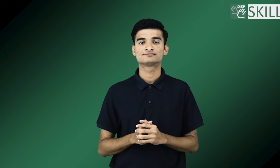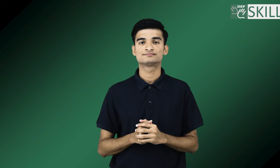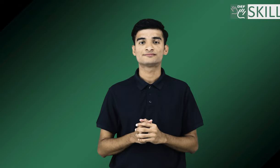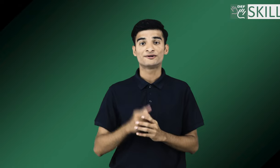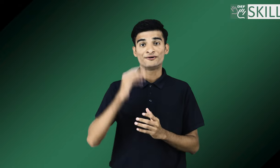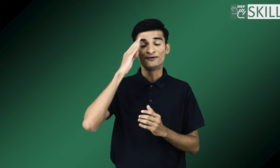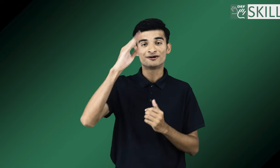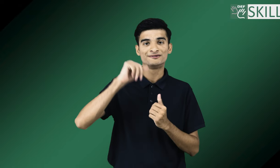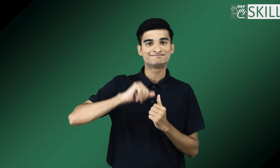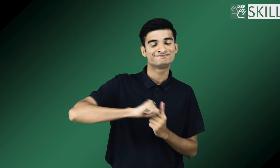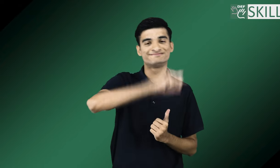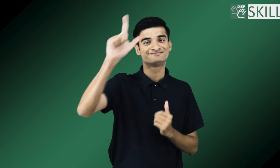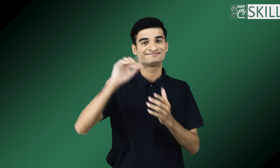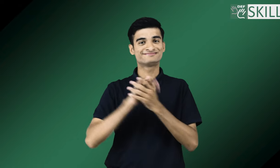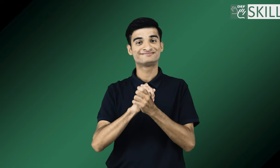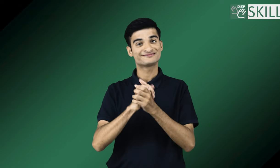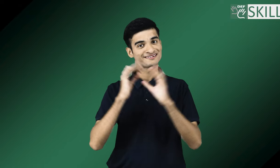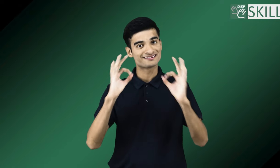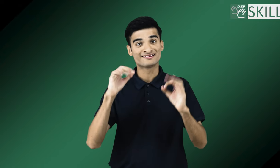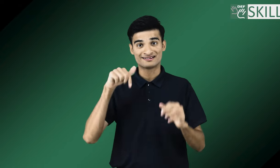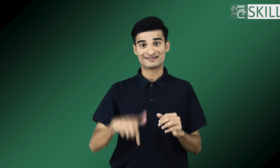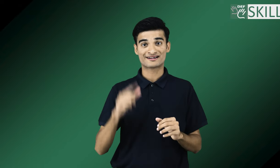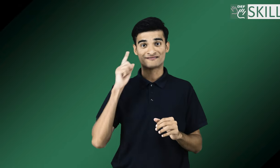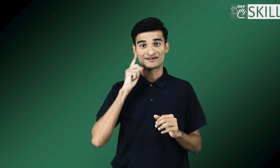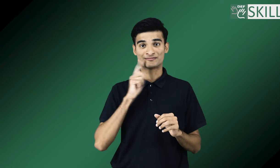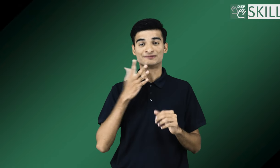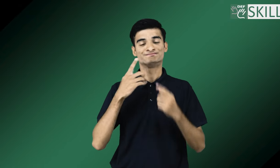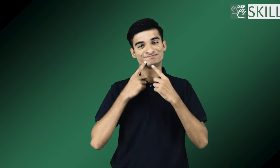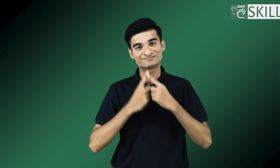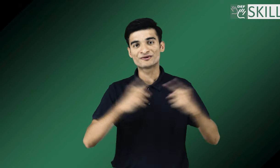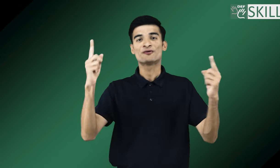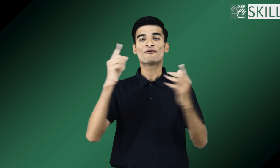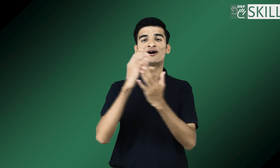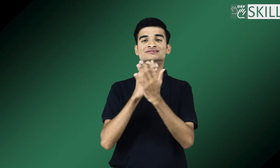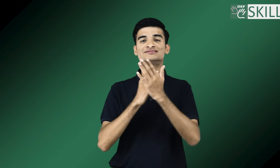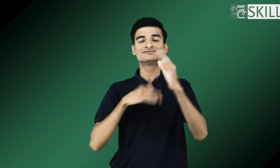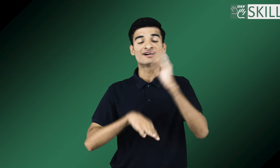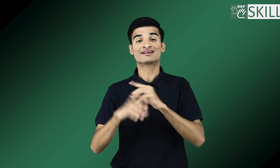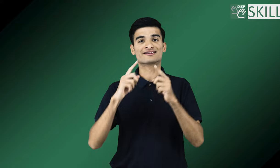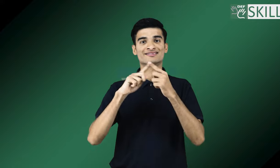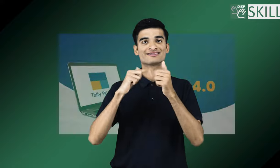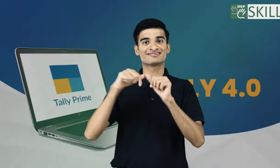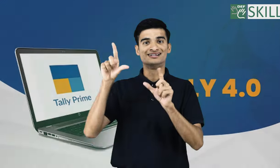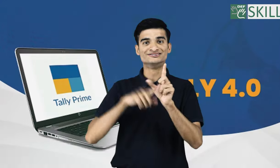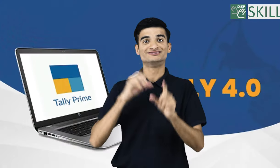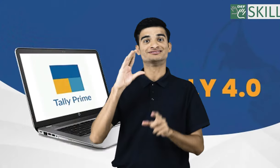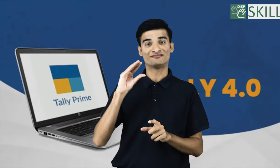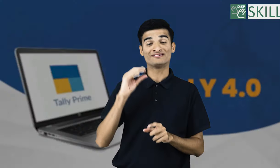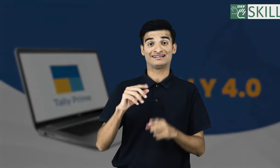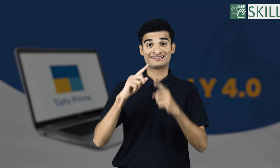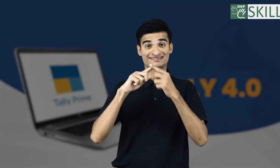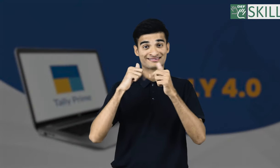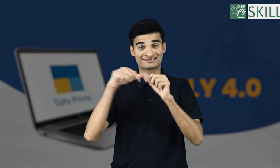Hello all! Deaf and Abel Foundation announces new courses related Tally software. First, let's explore the Tally software.